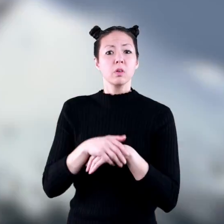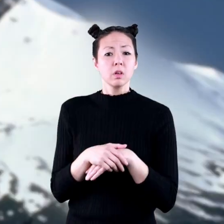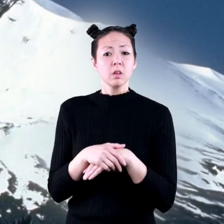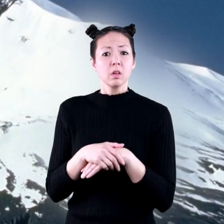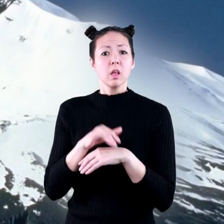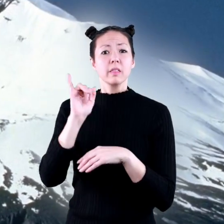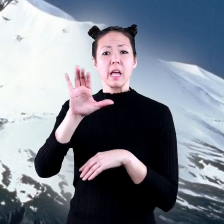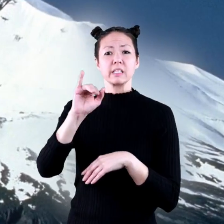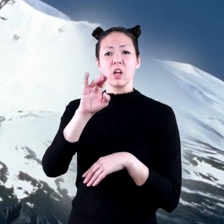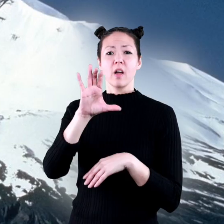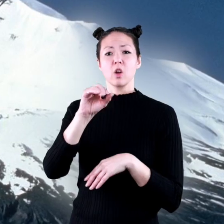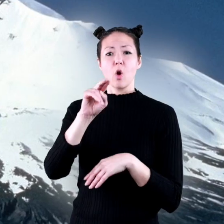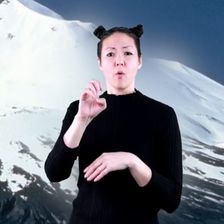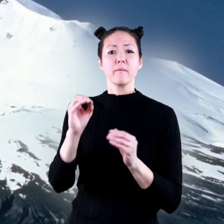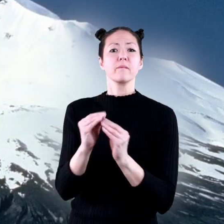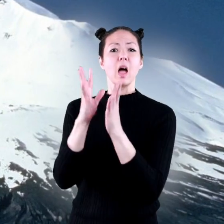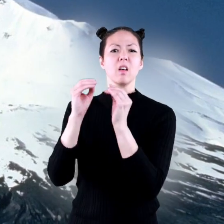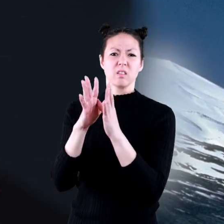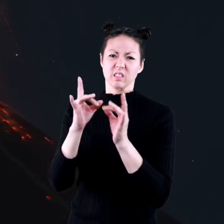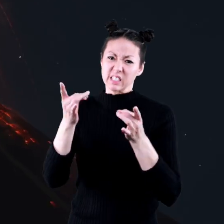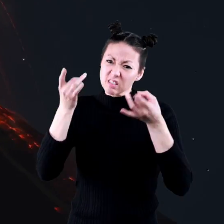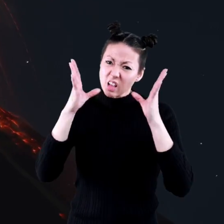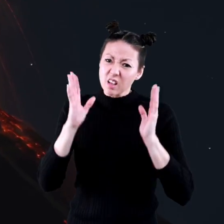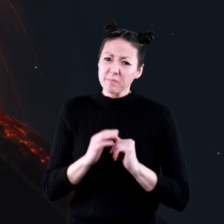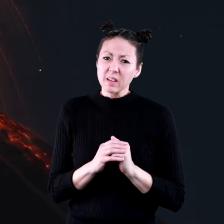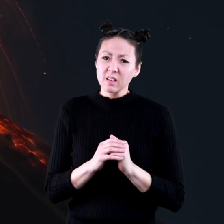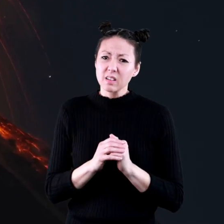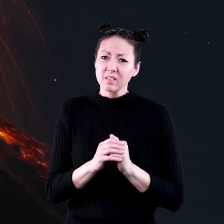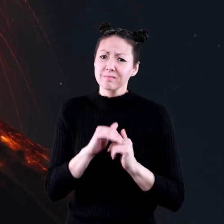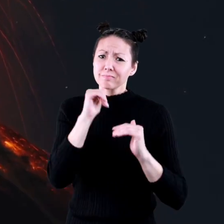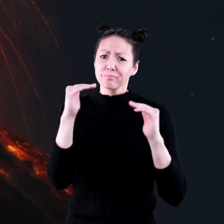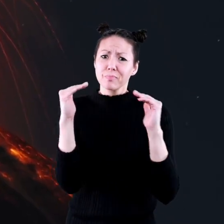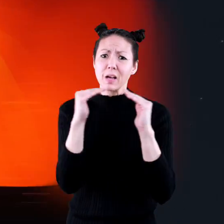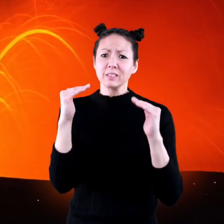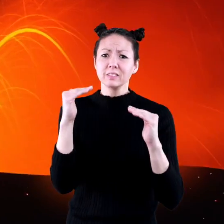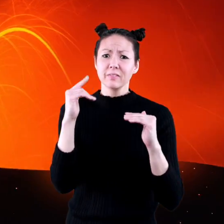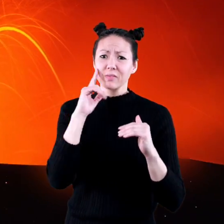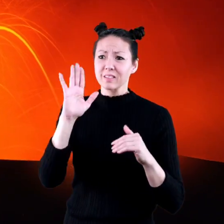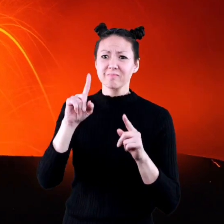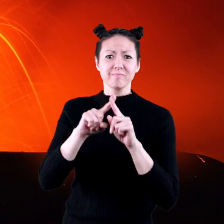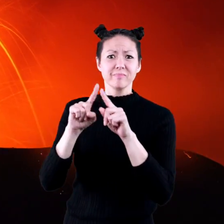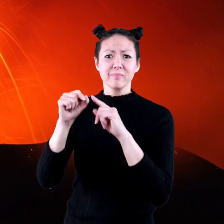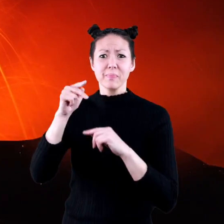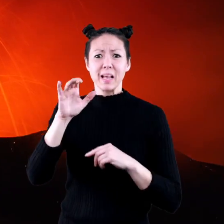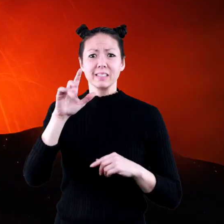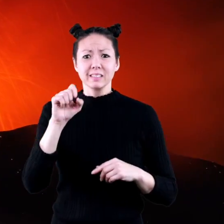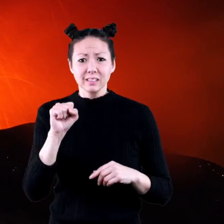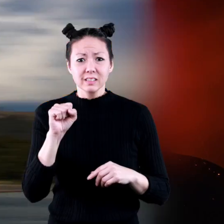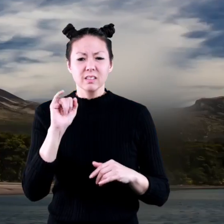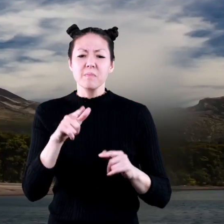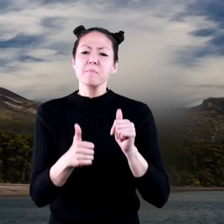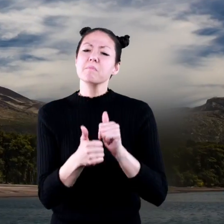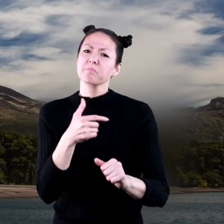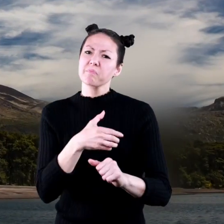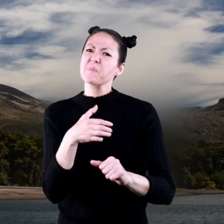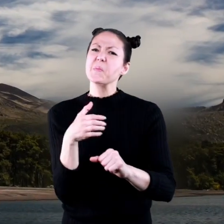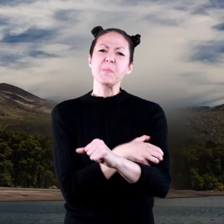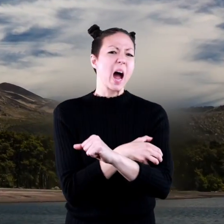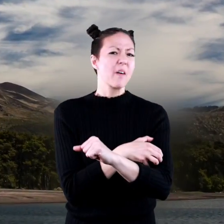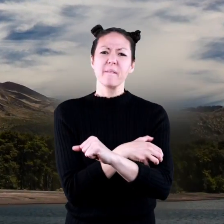And though a cinder cone volcano may be terrible, it is no match for the spectacle of a volcano, which can be far